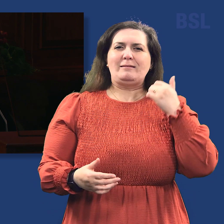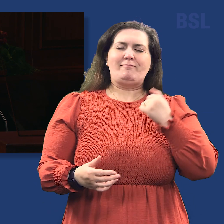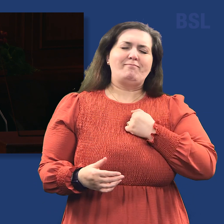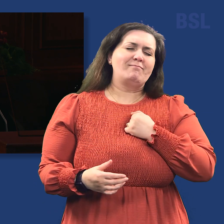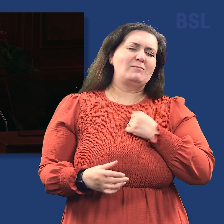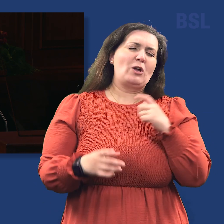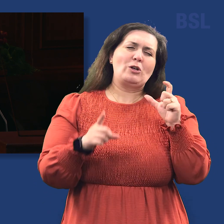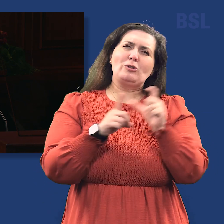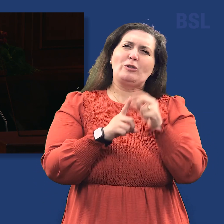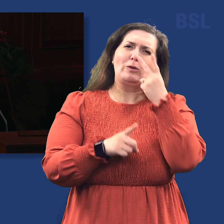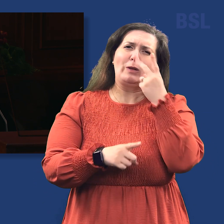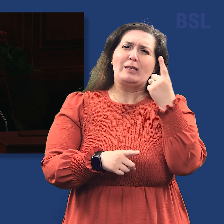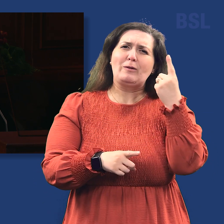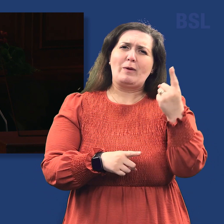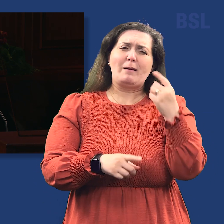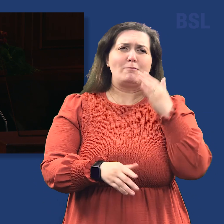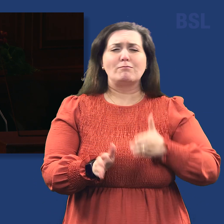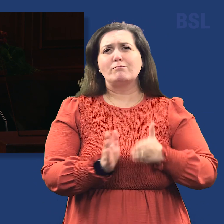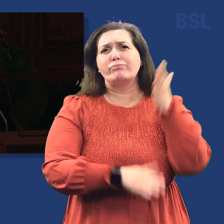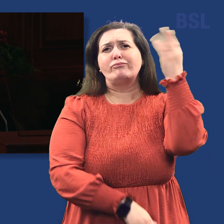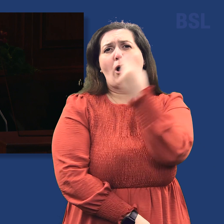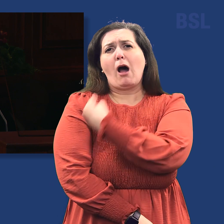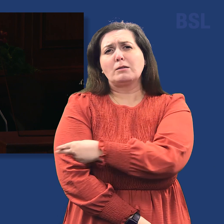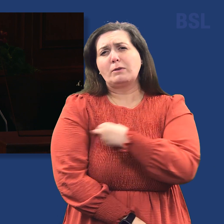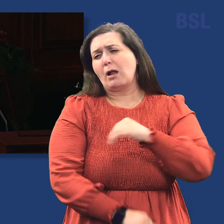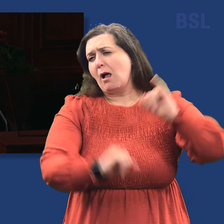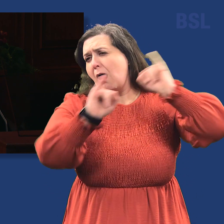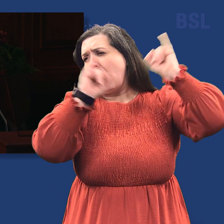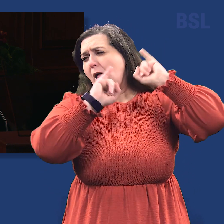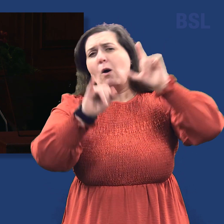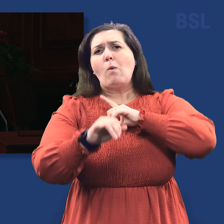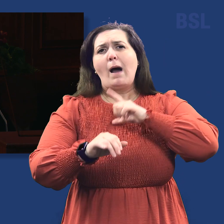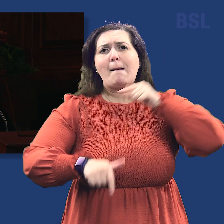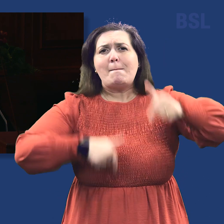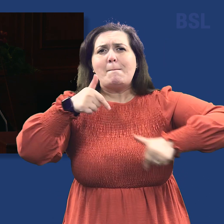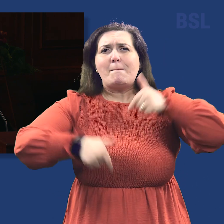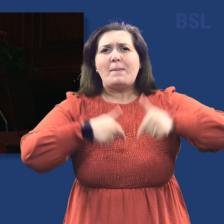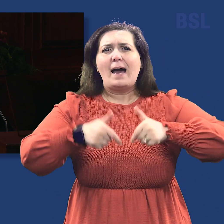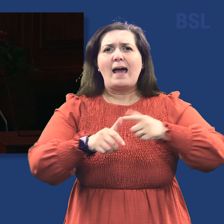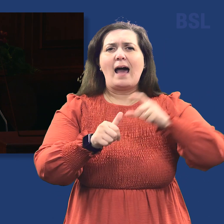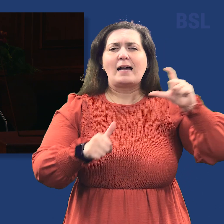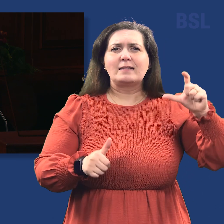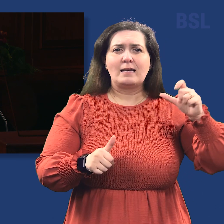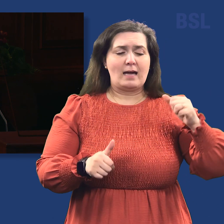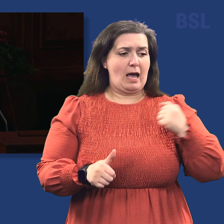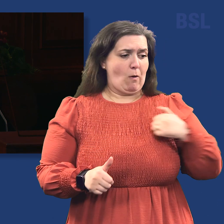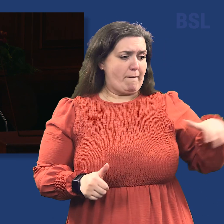daughter, Georgia, was hospitalized in critical condition following a bike accident, our family said, It Will All